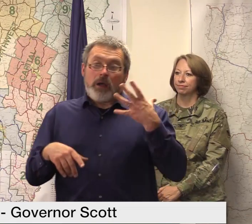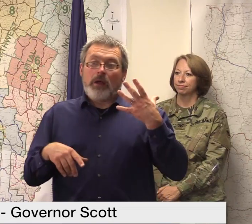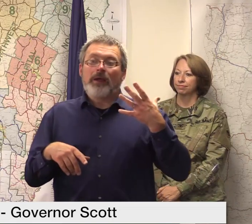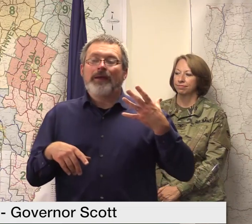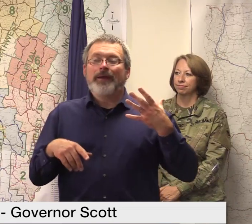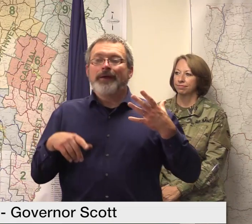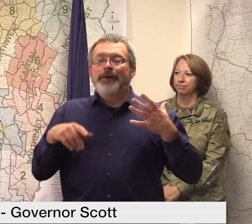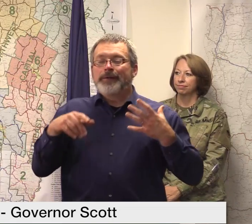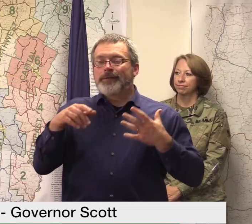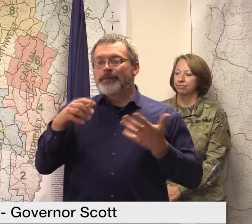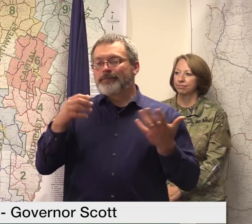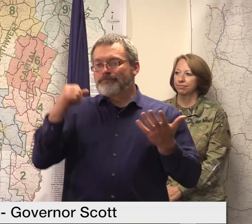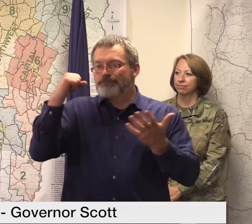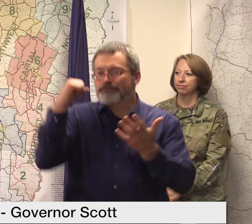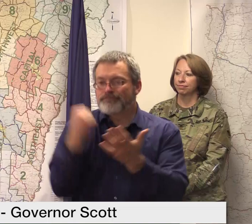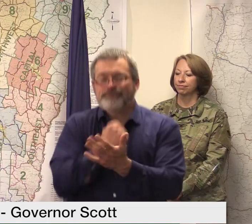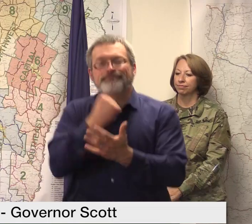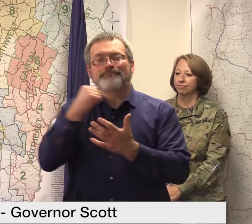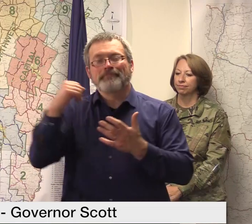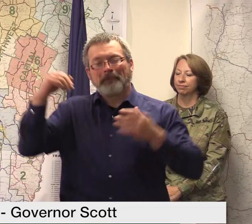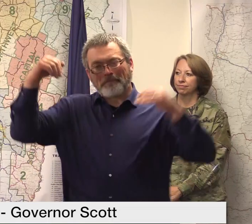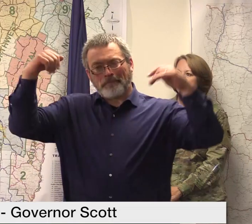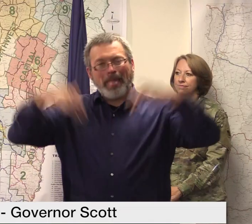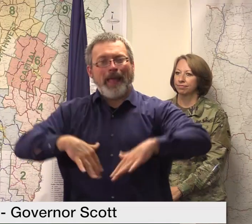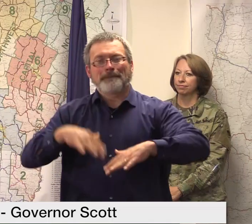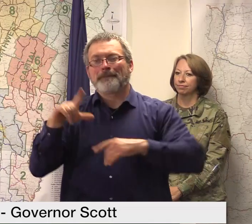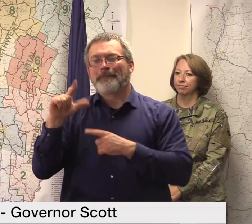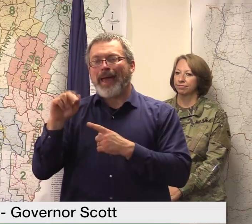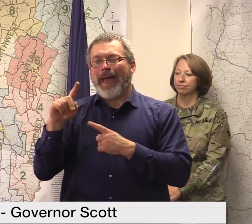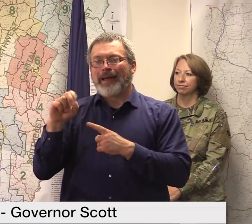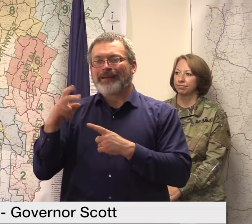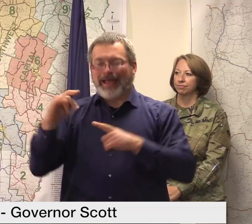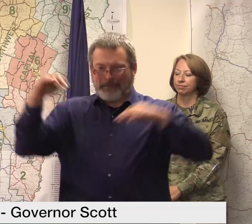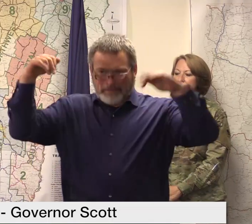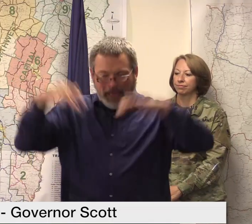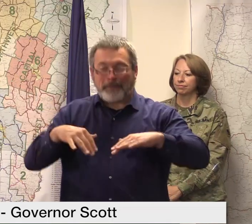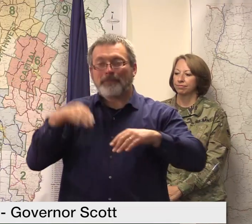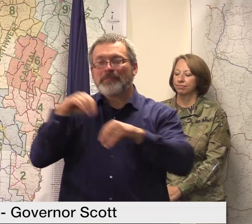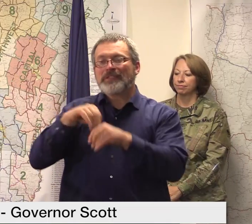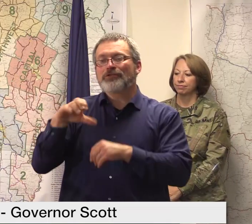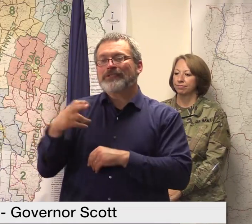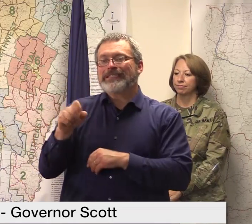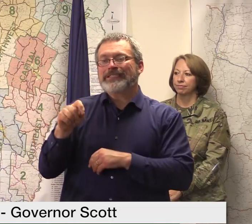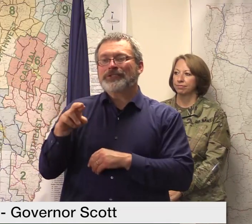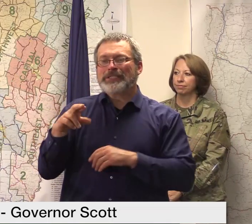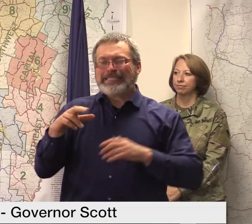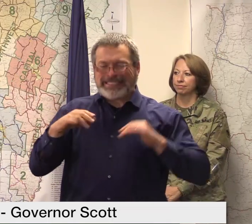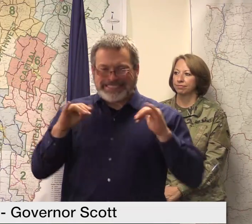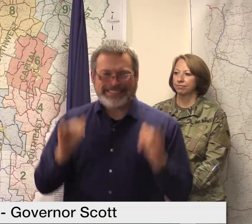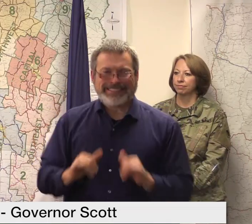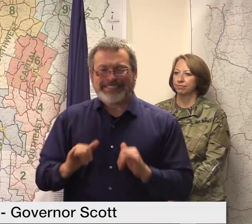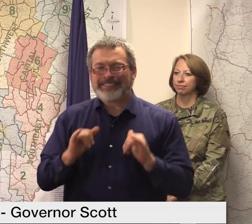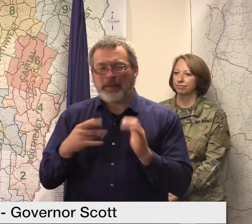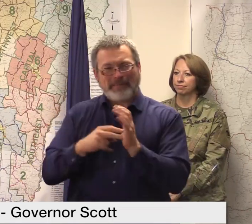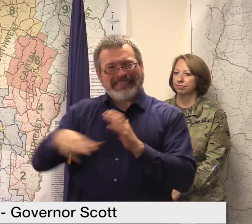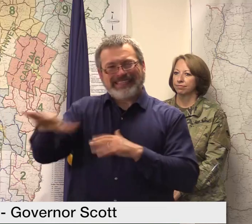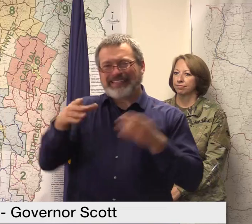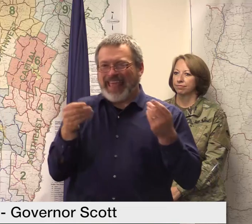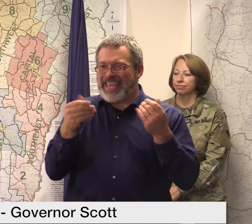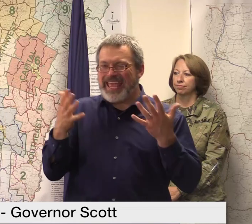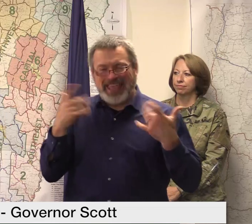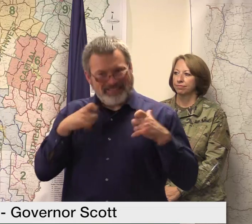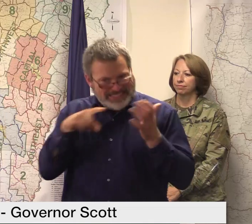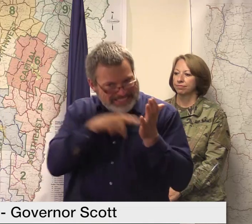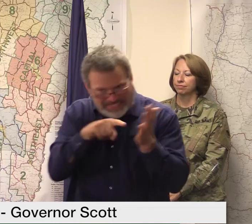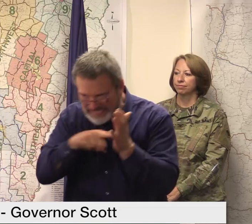what the hillsides are doing but at this time they did not close that that row 27 miles however of the